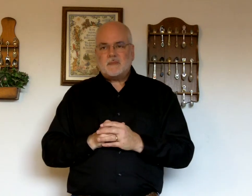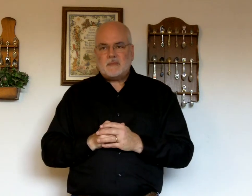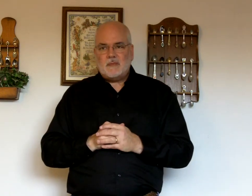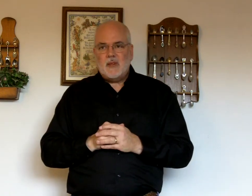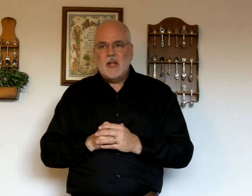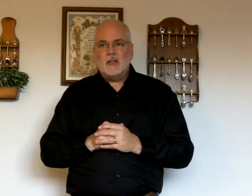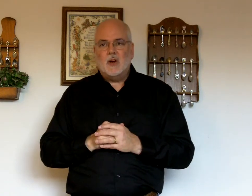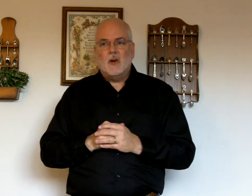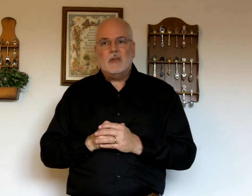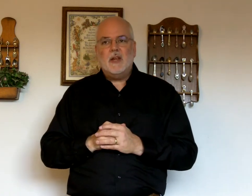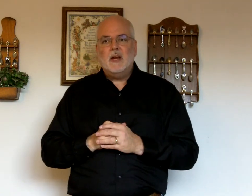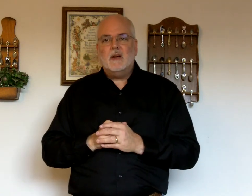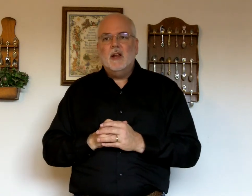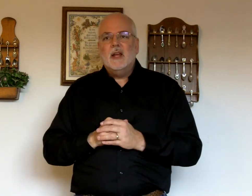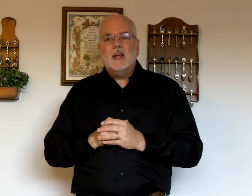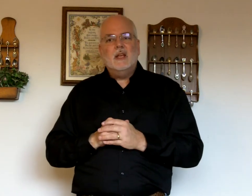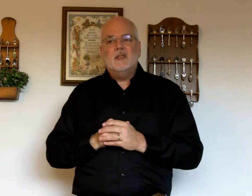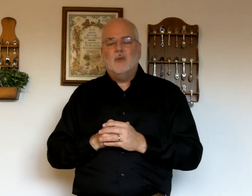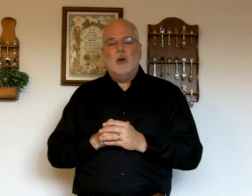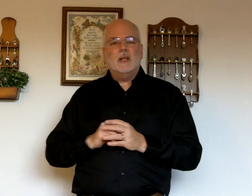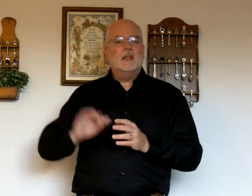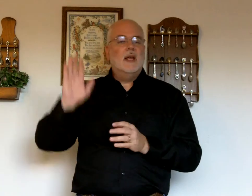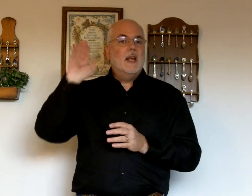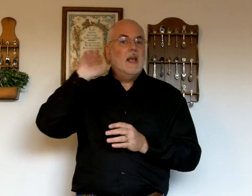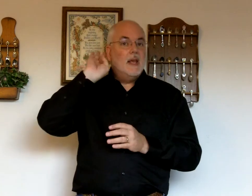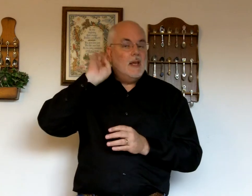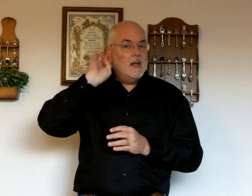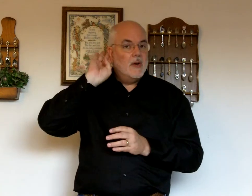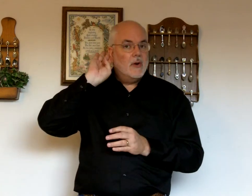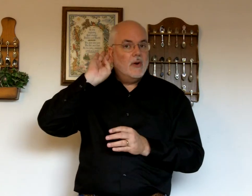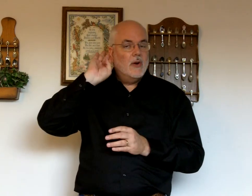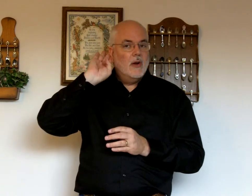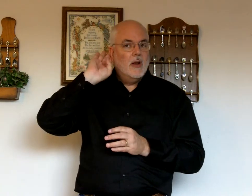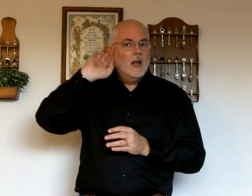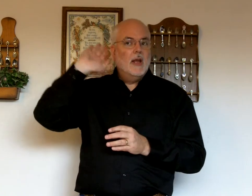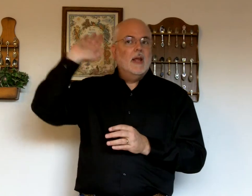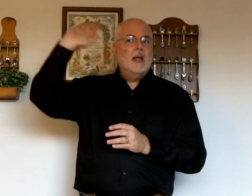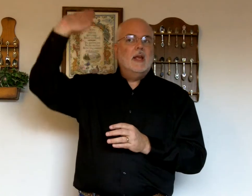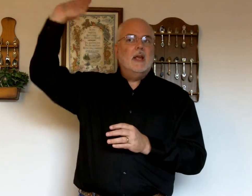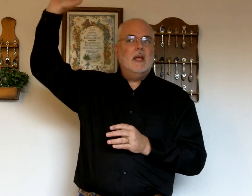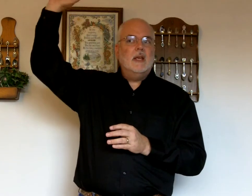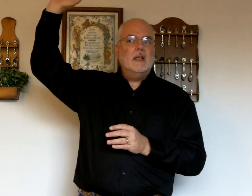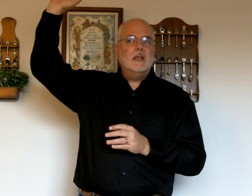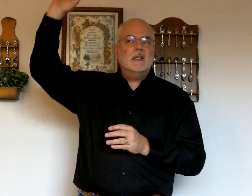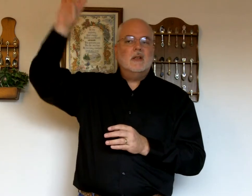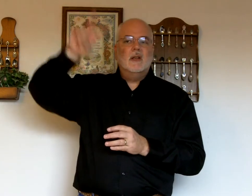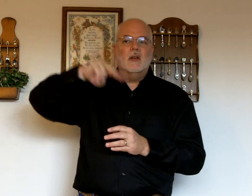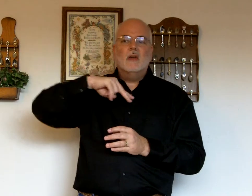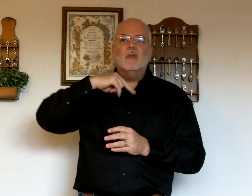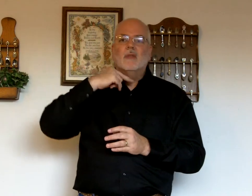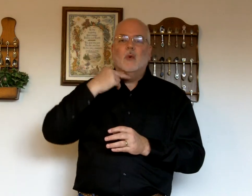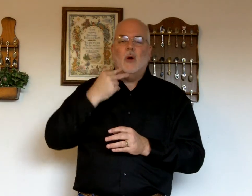Let the earth hear his voice. Hear. His. Voice.